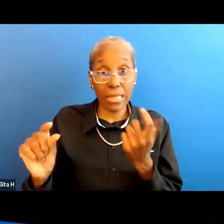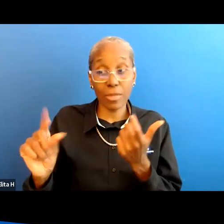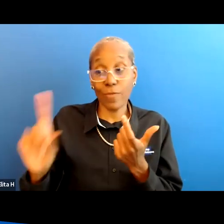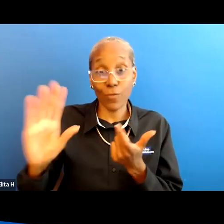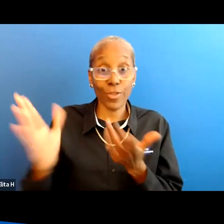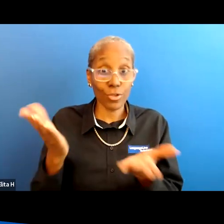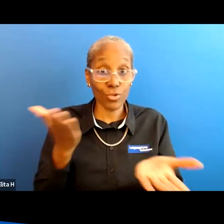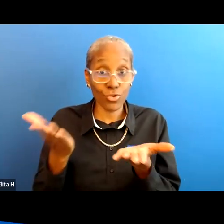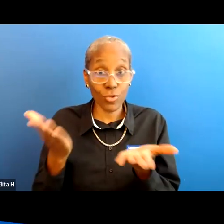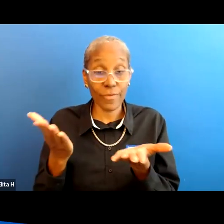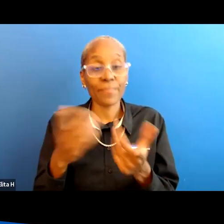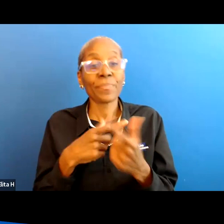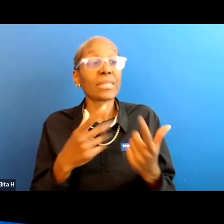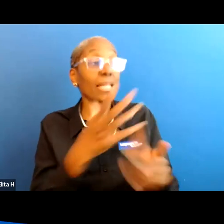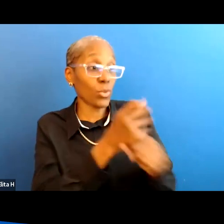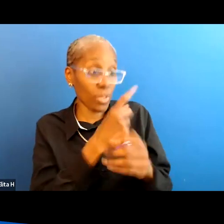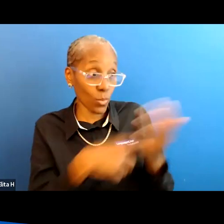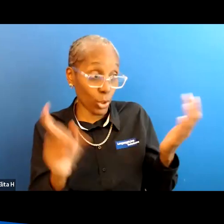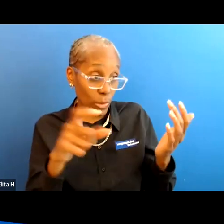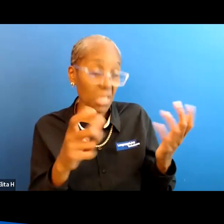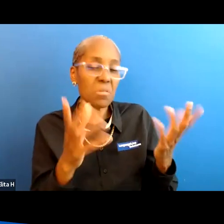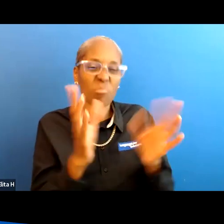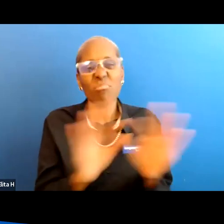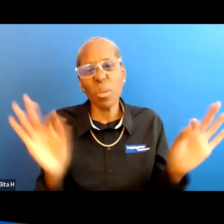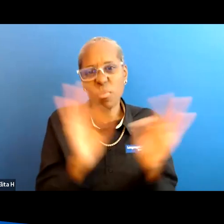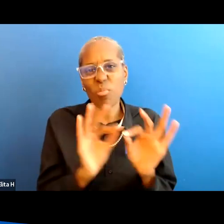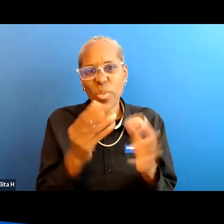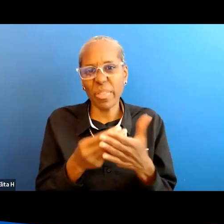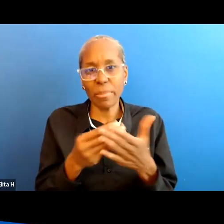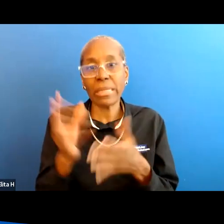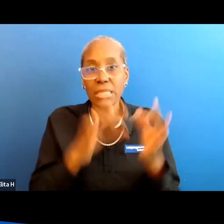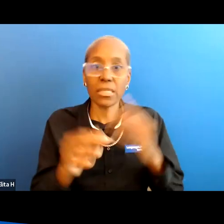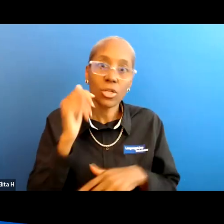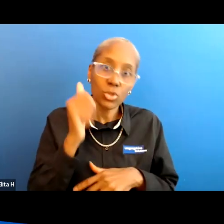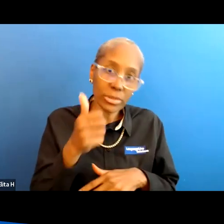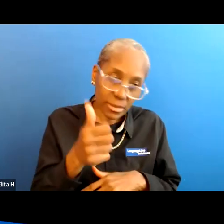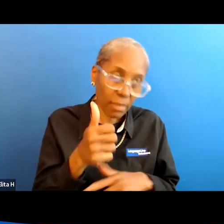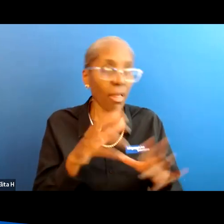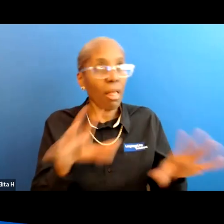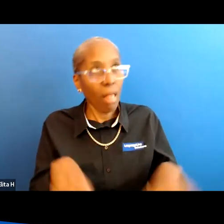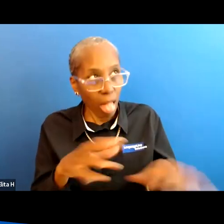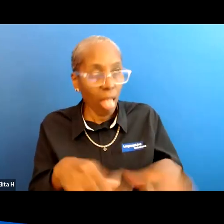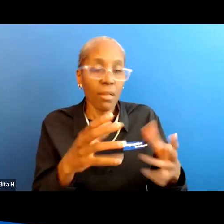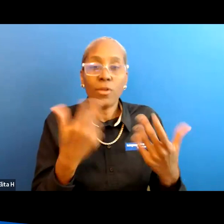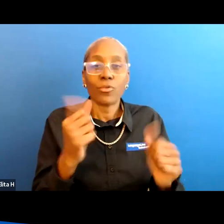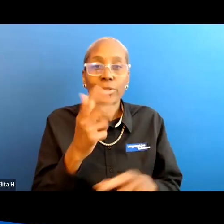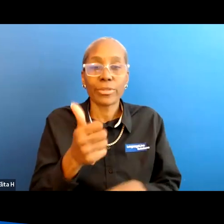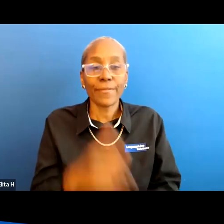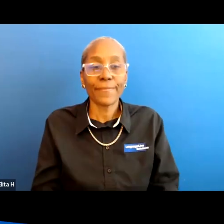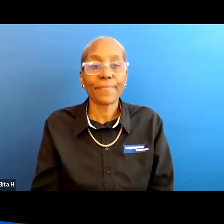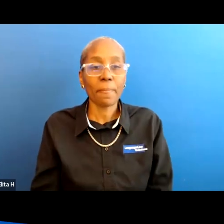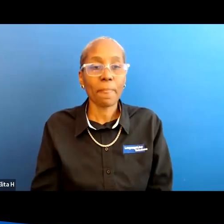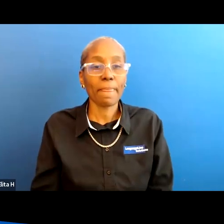services and you get what you need it might be worth the money instead of trying to do this on your own so